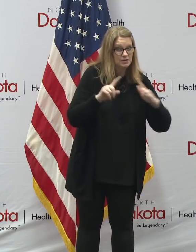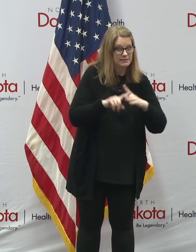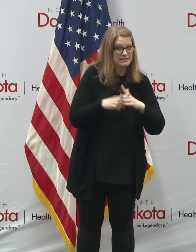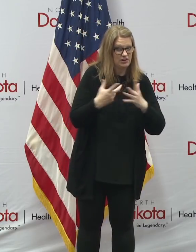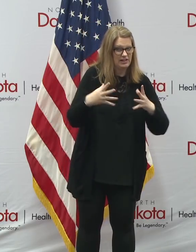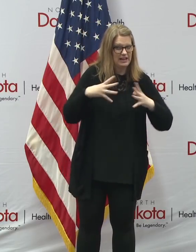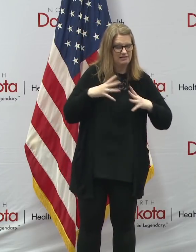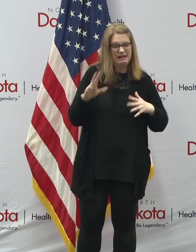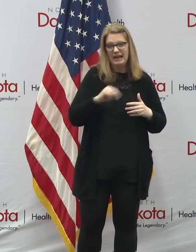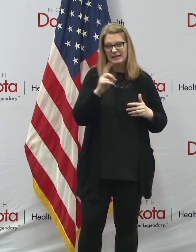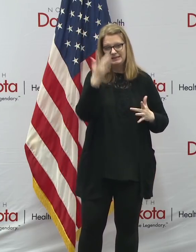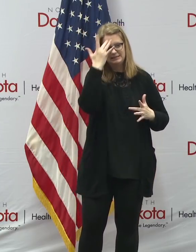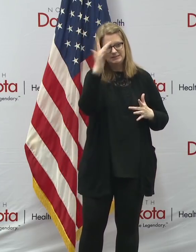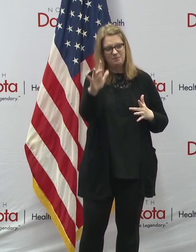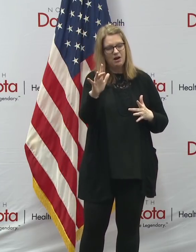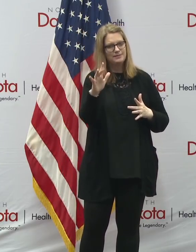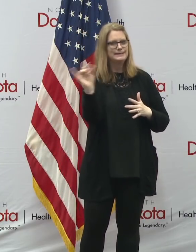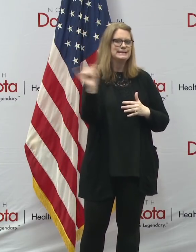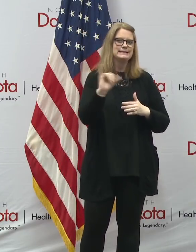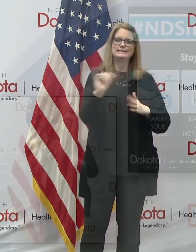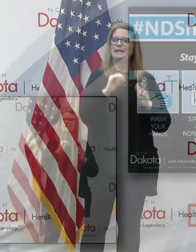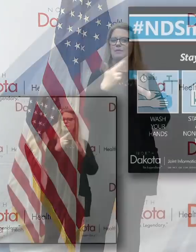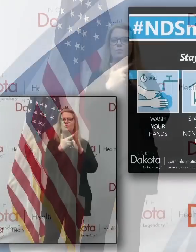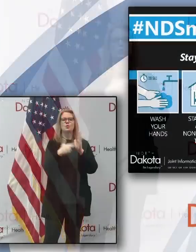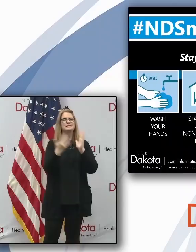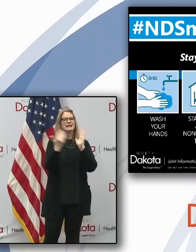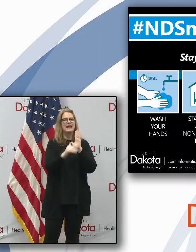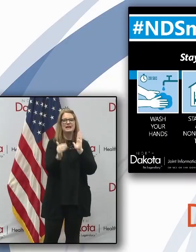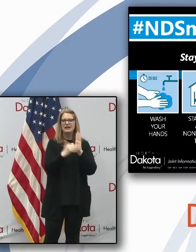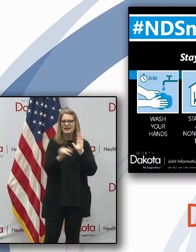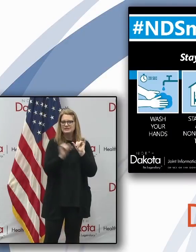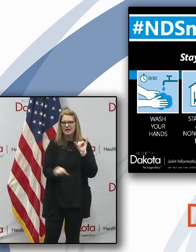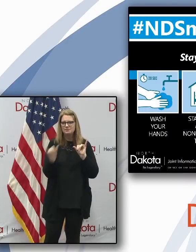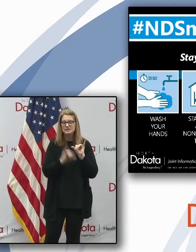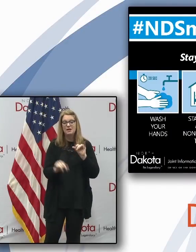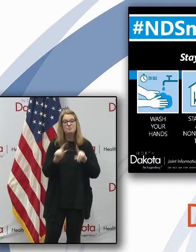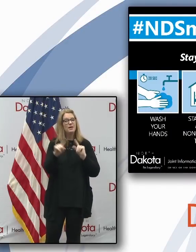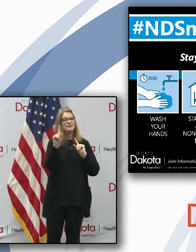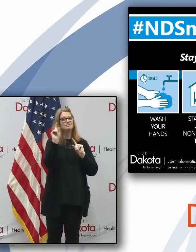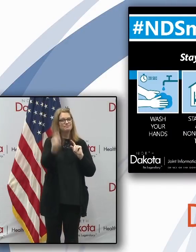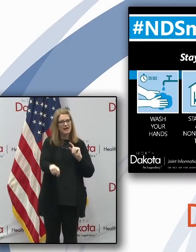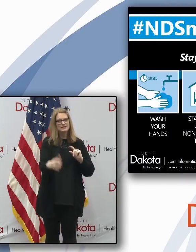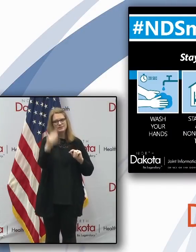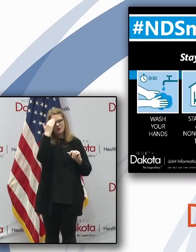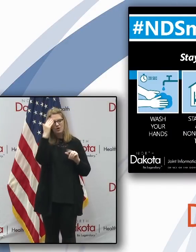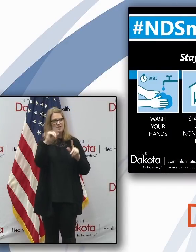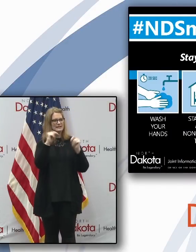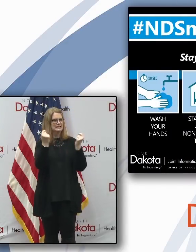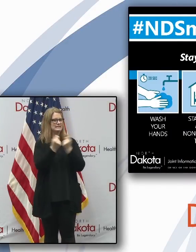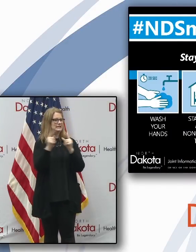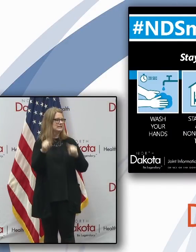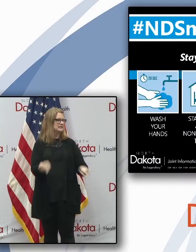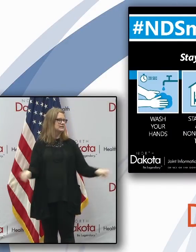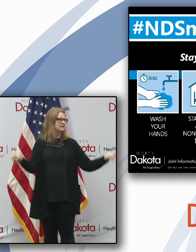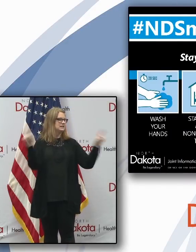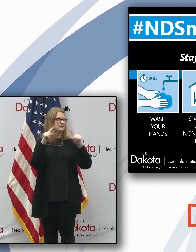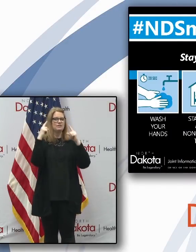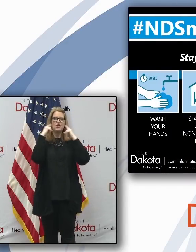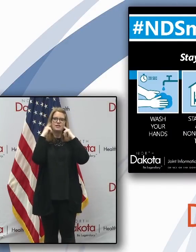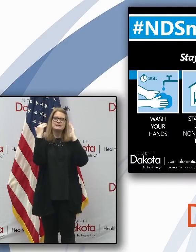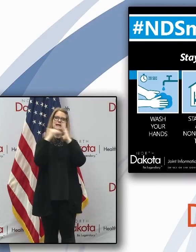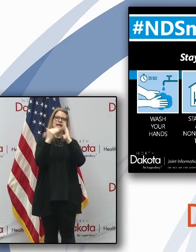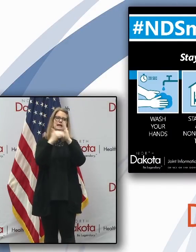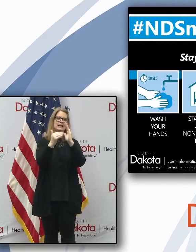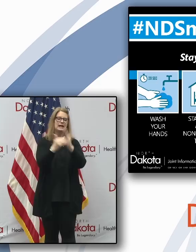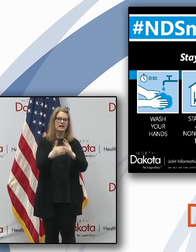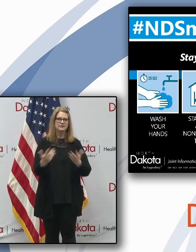about ND Smart. Same guidance we've given everybody before. The team in the room has heard this dozens of times. But it turns